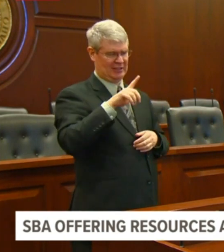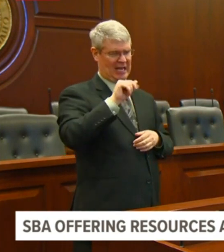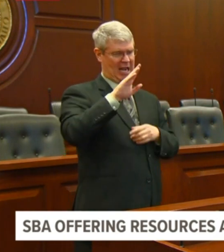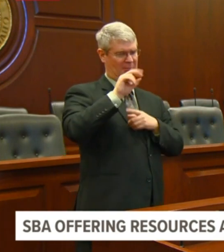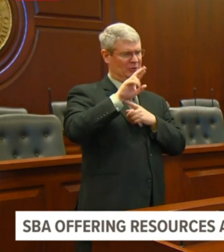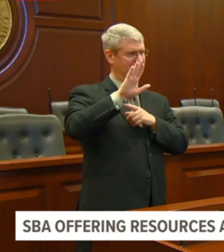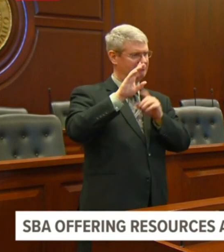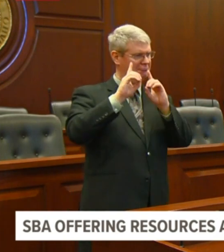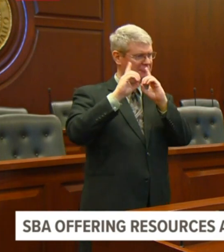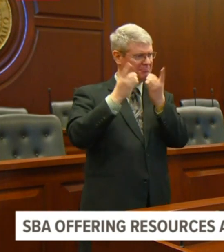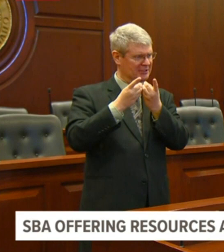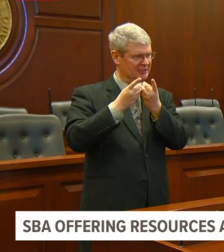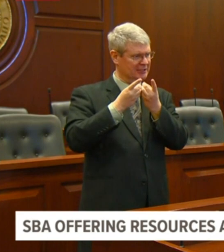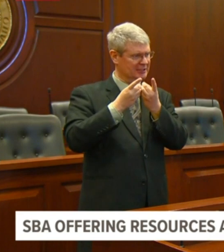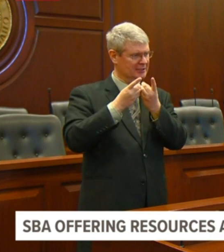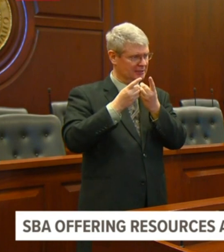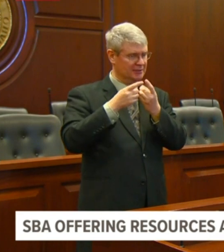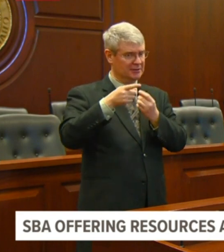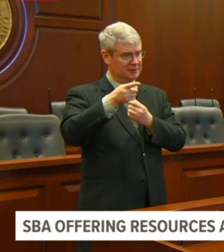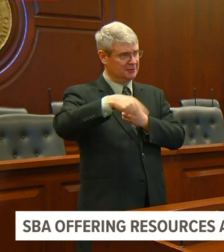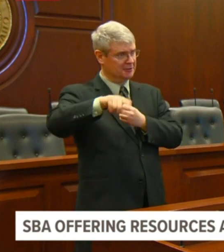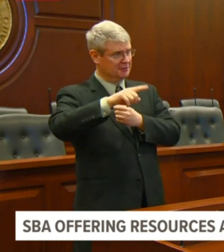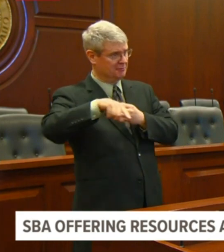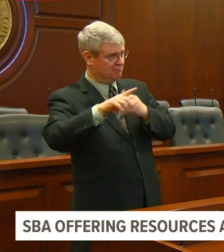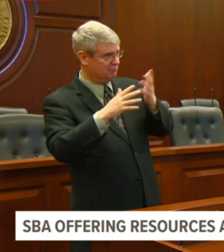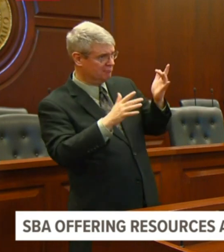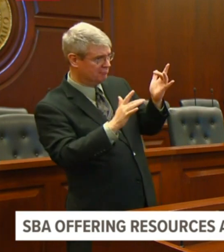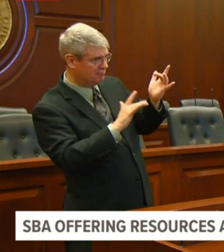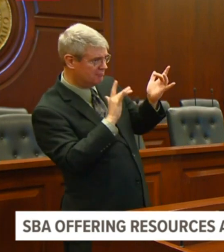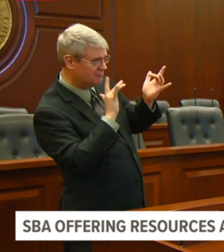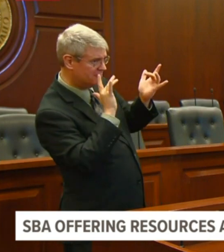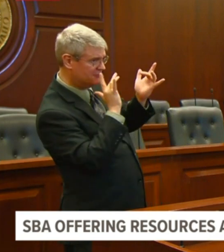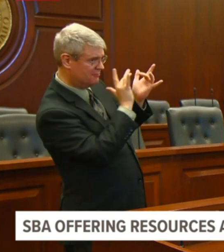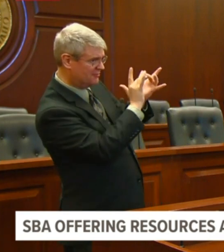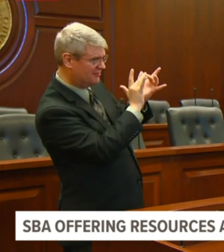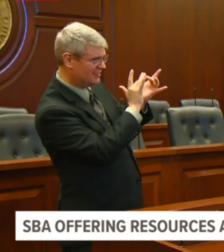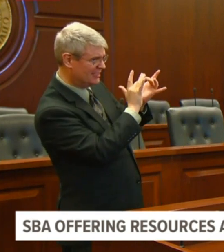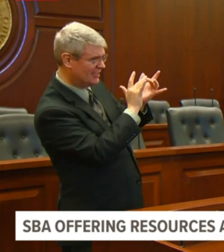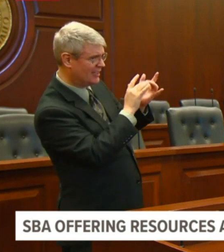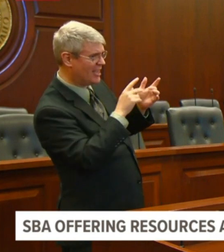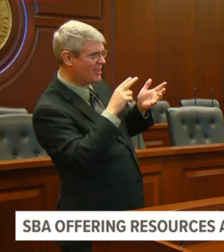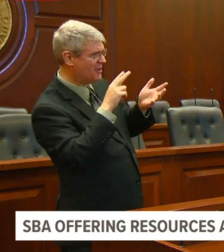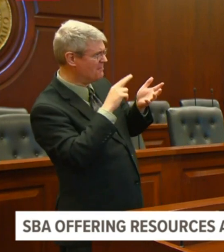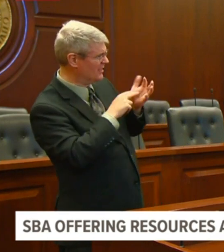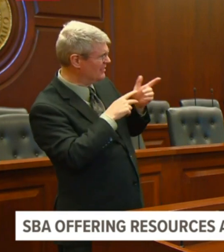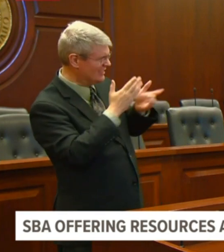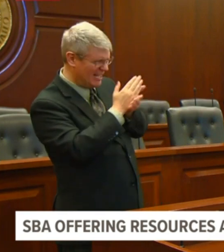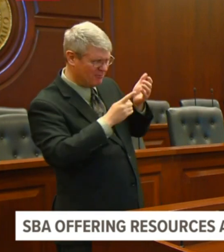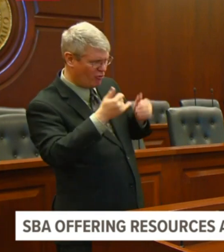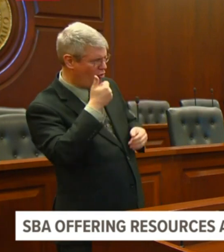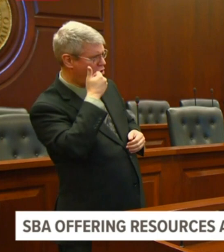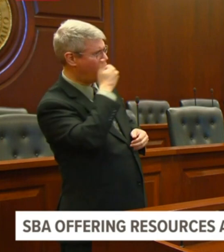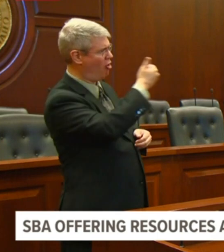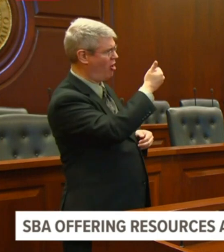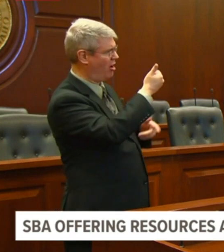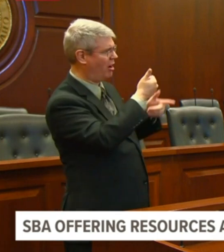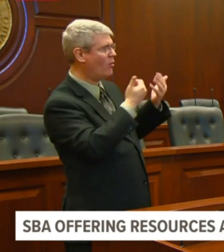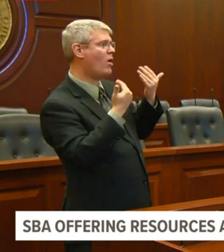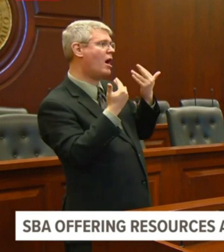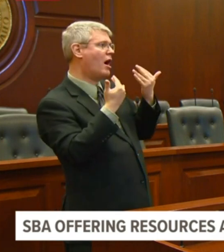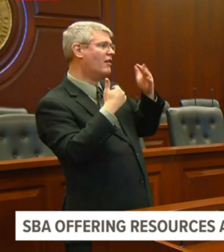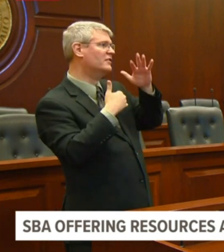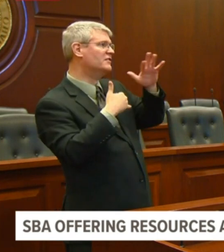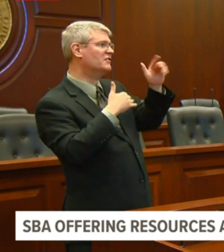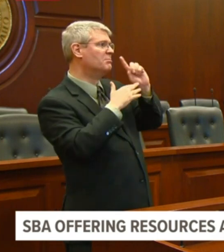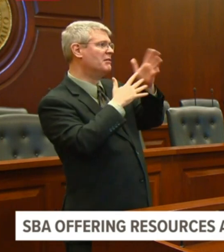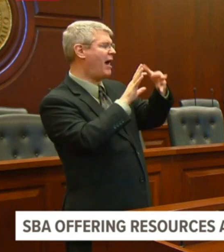minute hold time mark and being automatically disconnected. Is anything being done to solve that? Well, Janie can, Janie